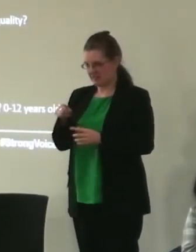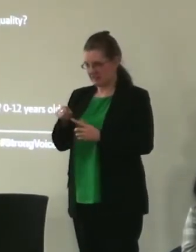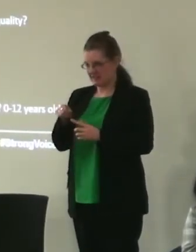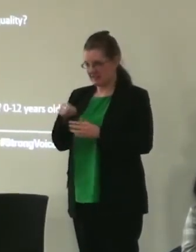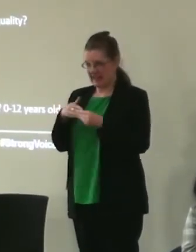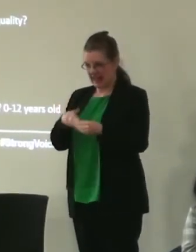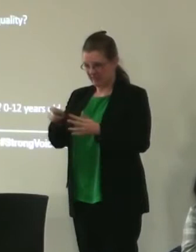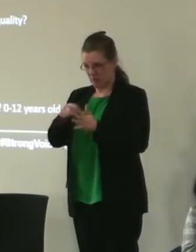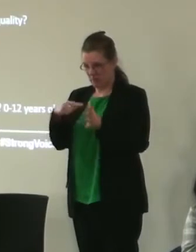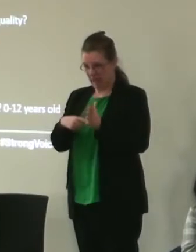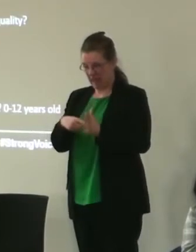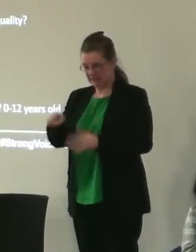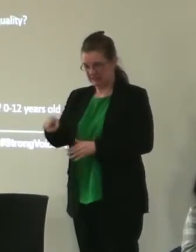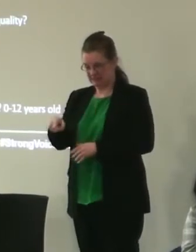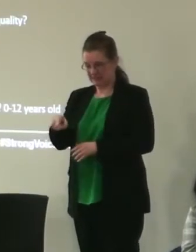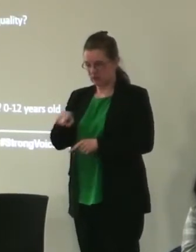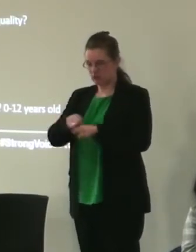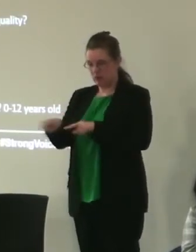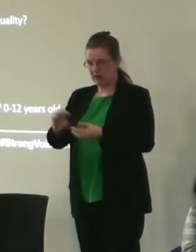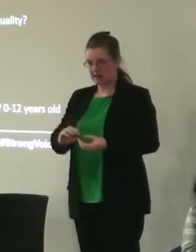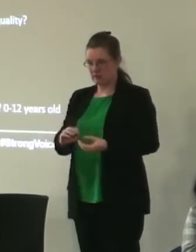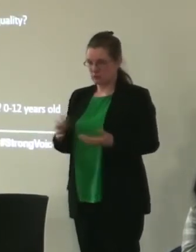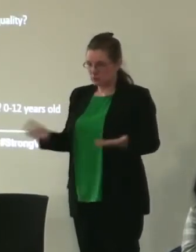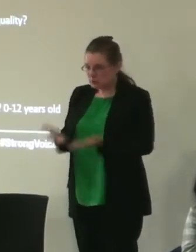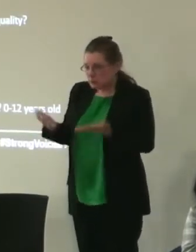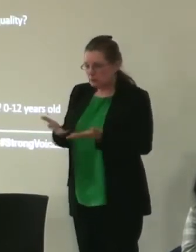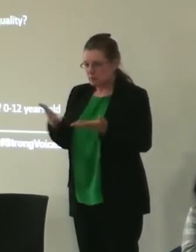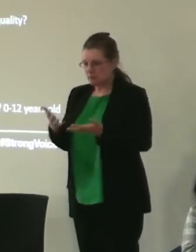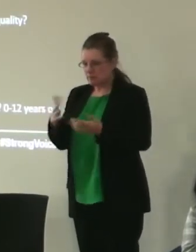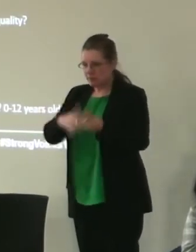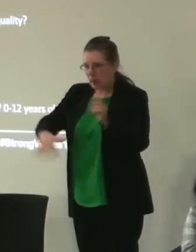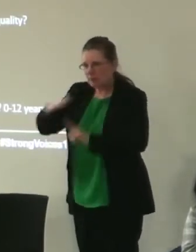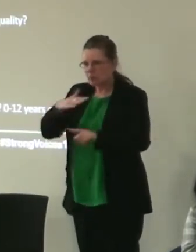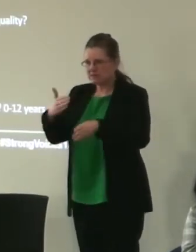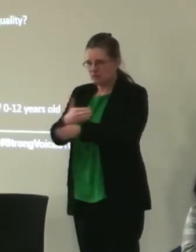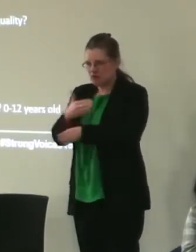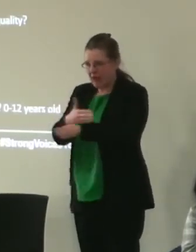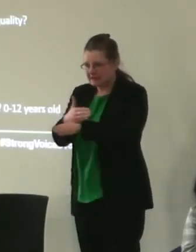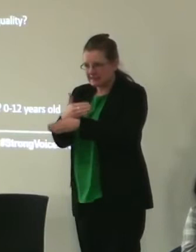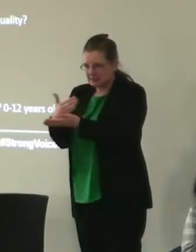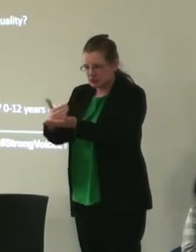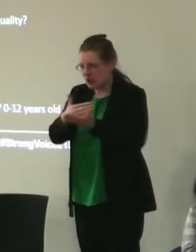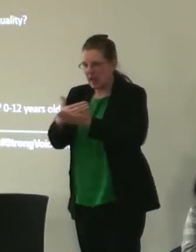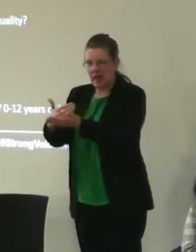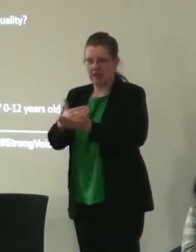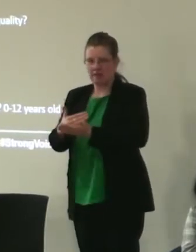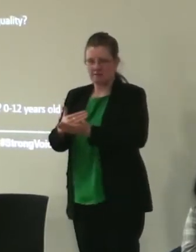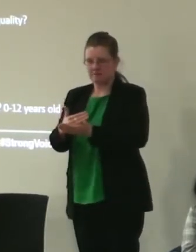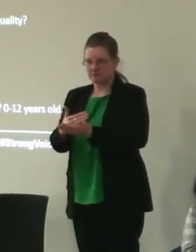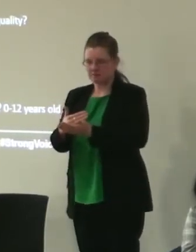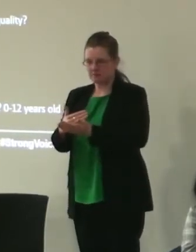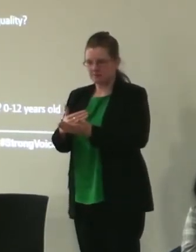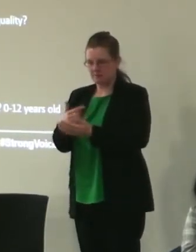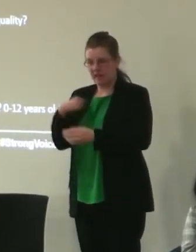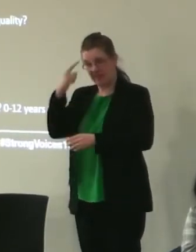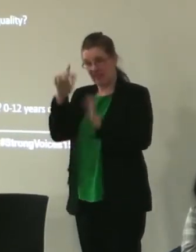in terms of trying to create a sense of community of practice. It seems that we've hit on something with